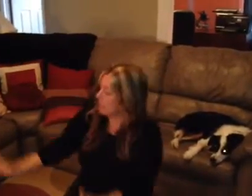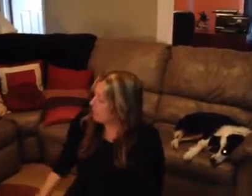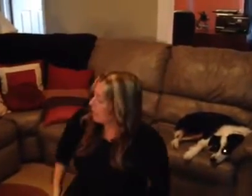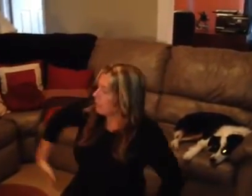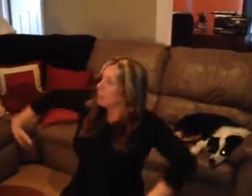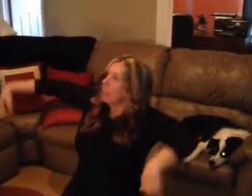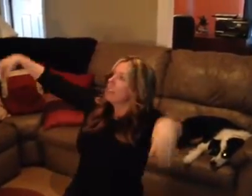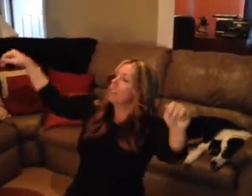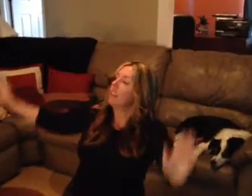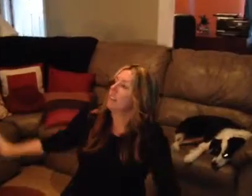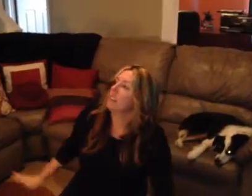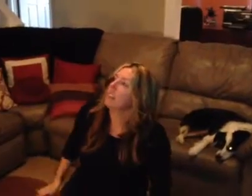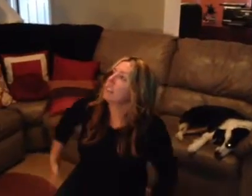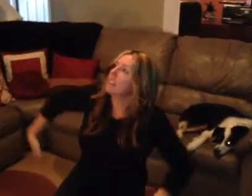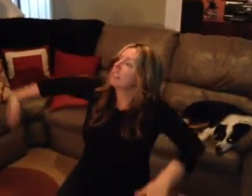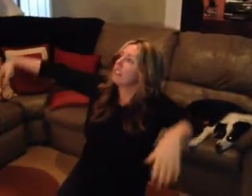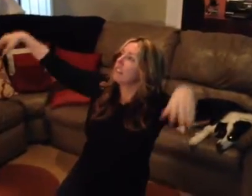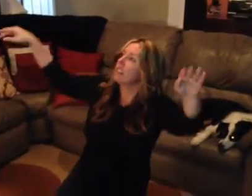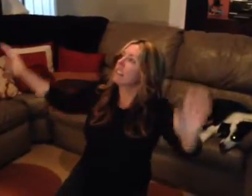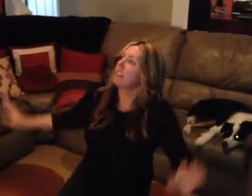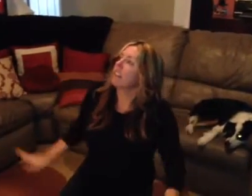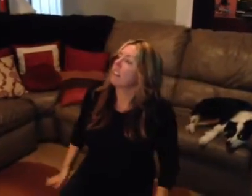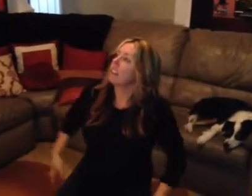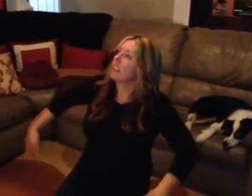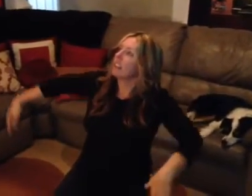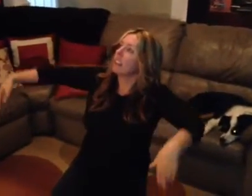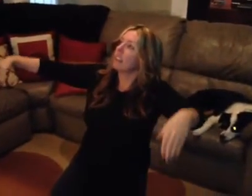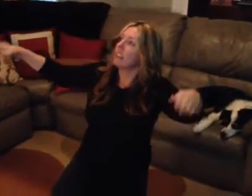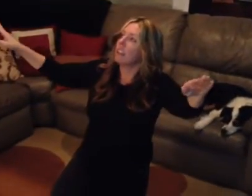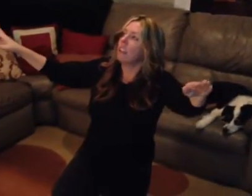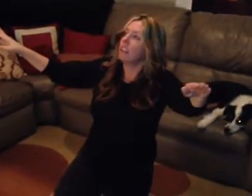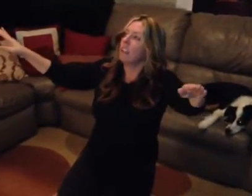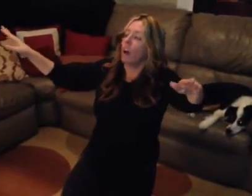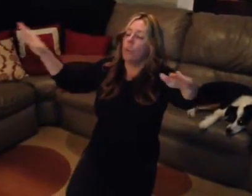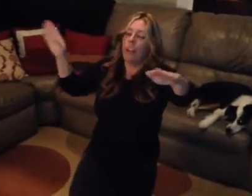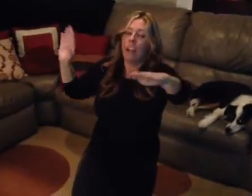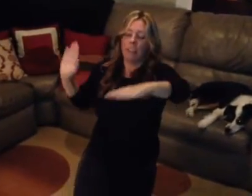the angel voices. All nine.